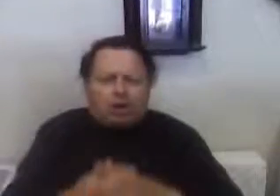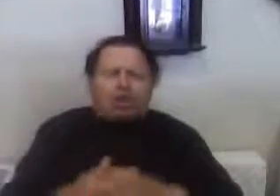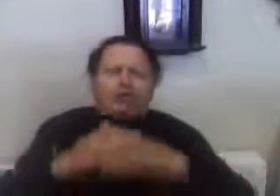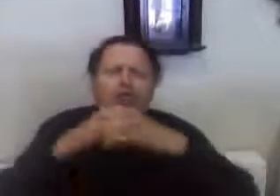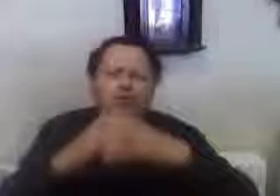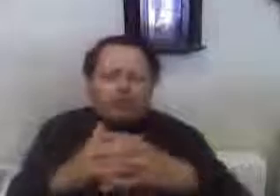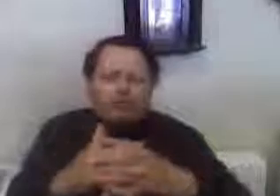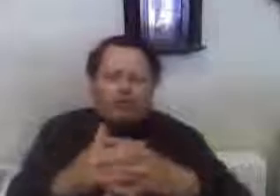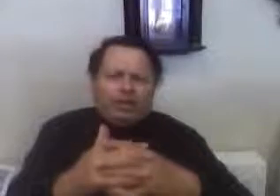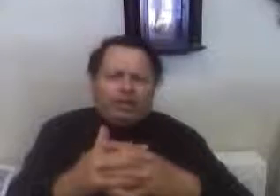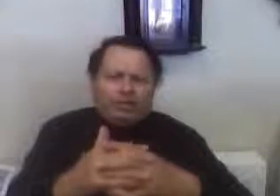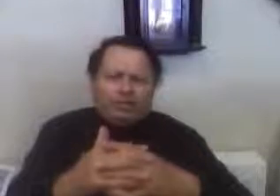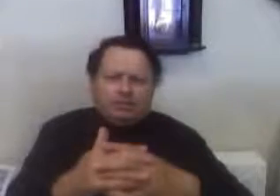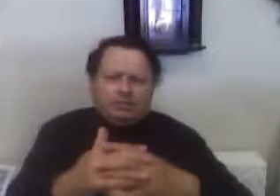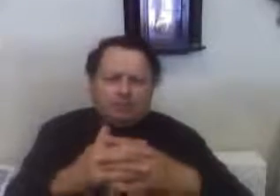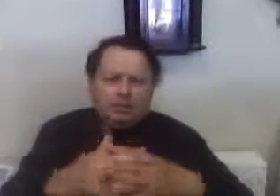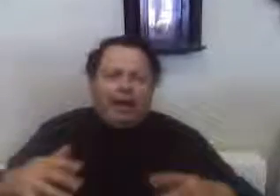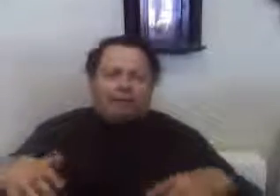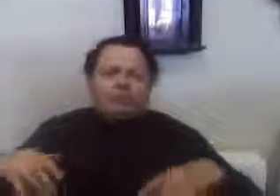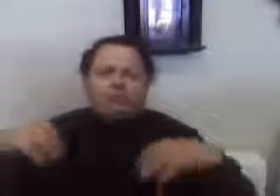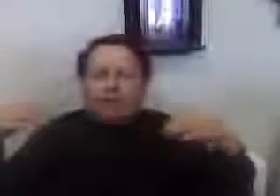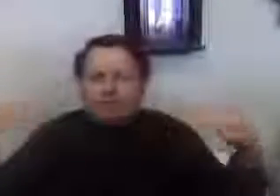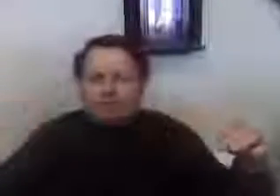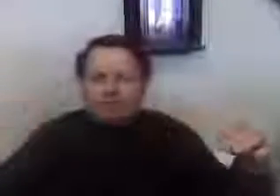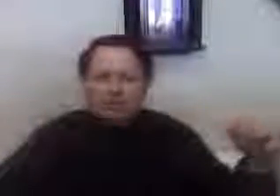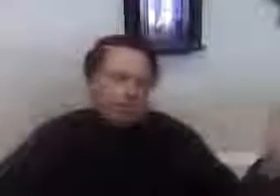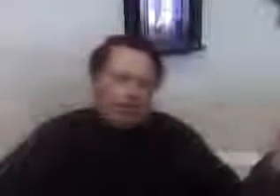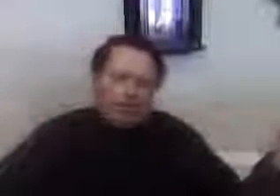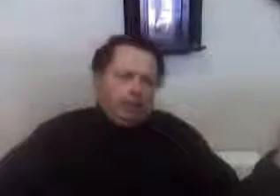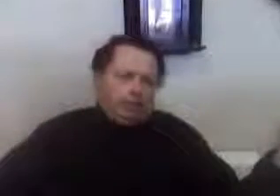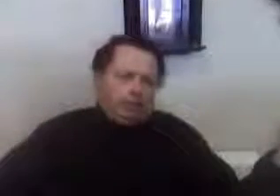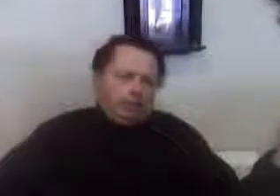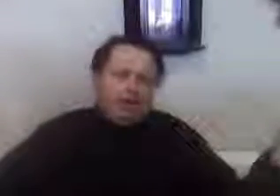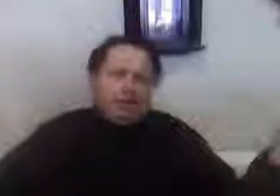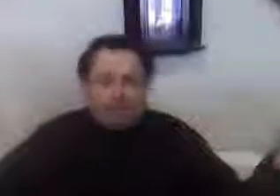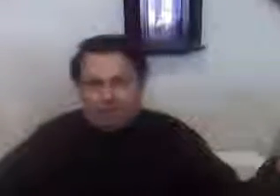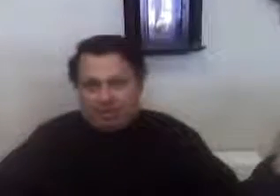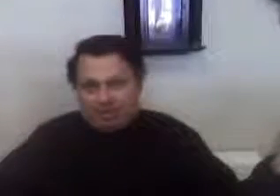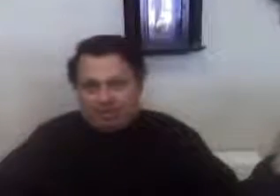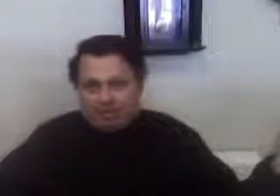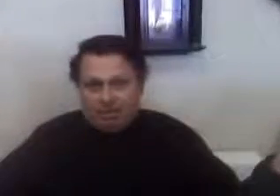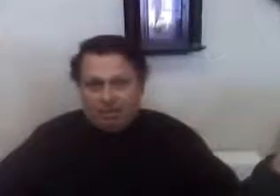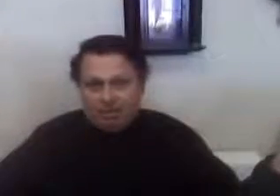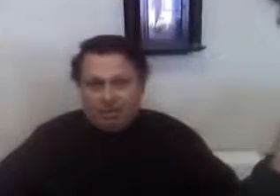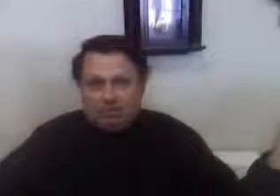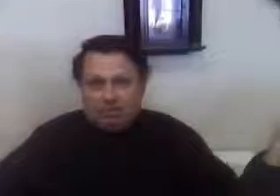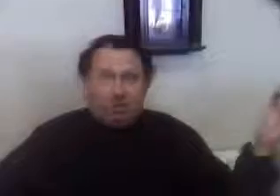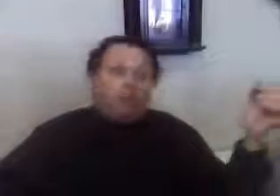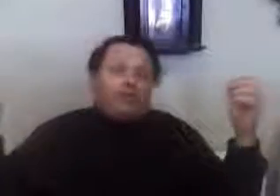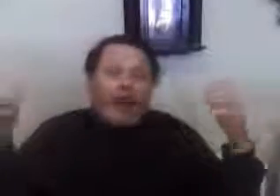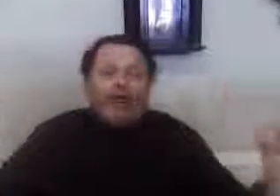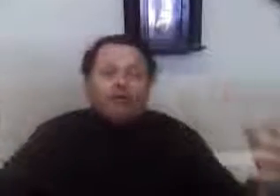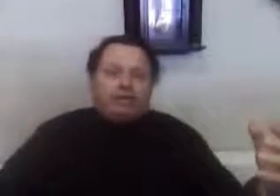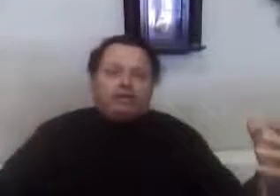talking to you truthfully about what is, they don't like to admit, a communist idea. But without it,